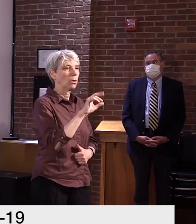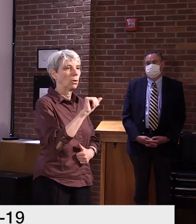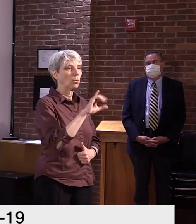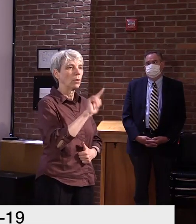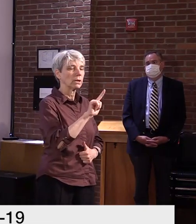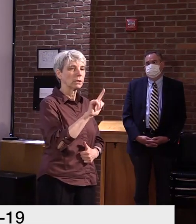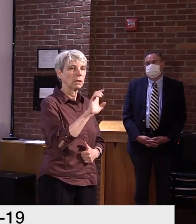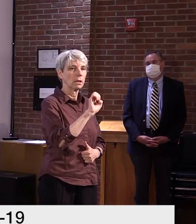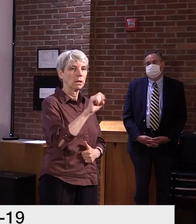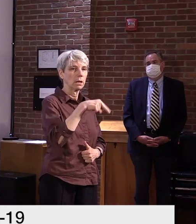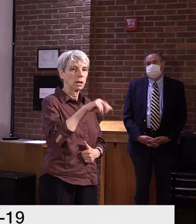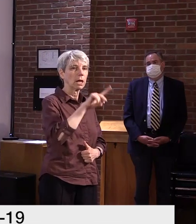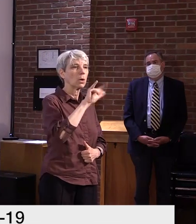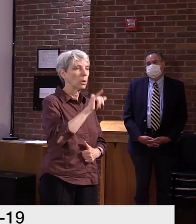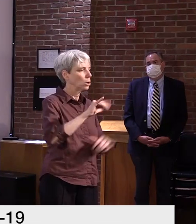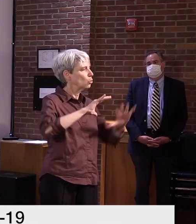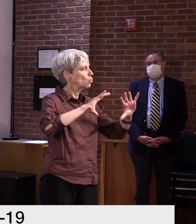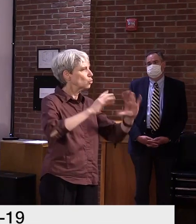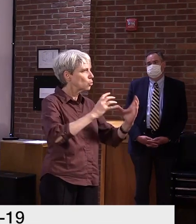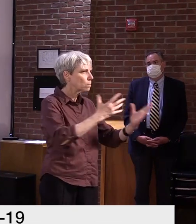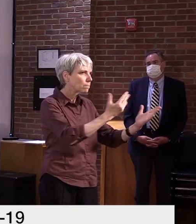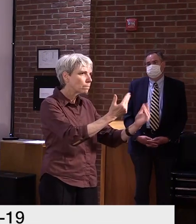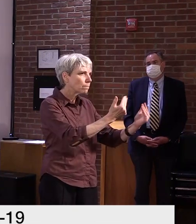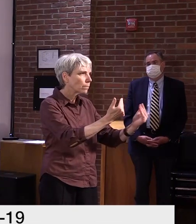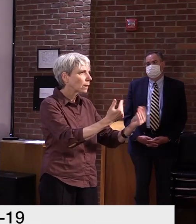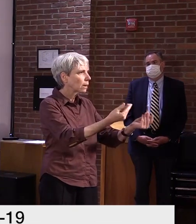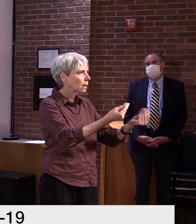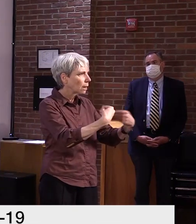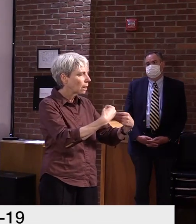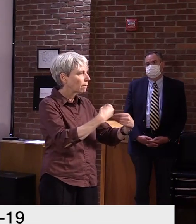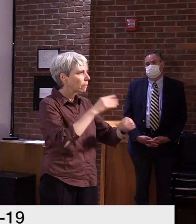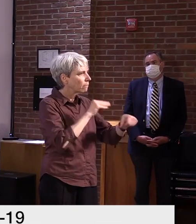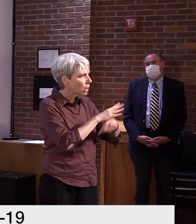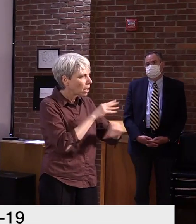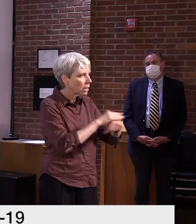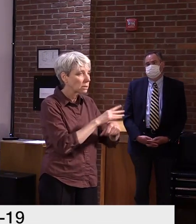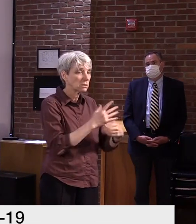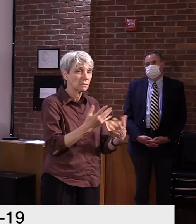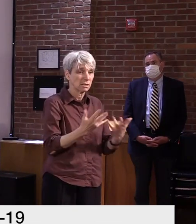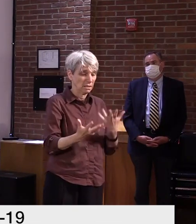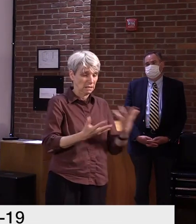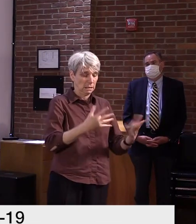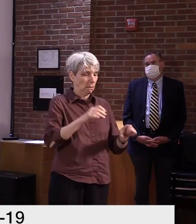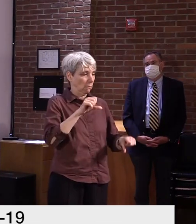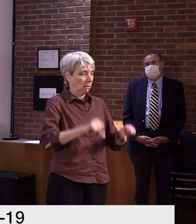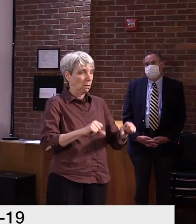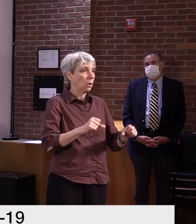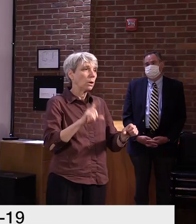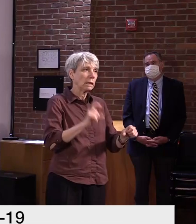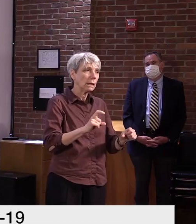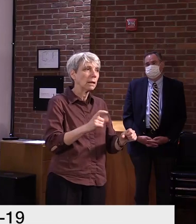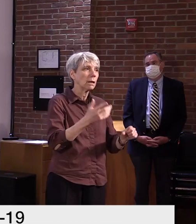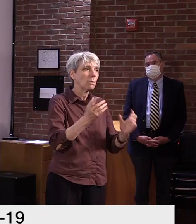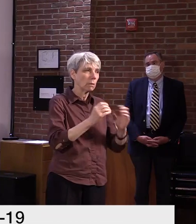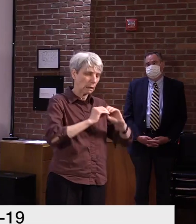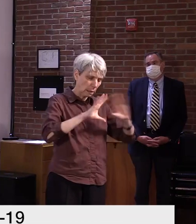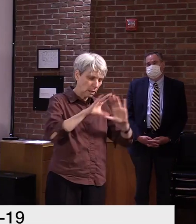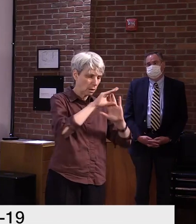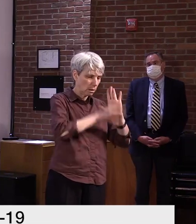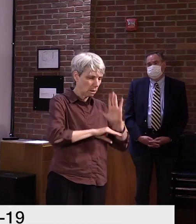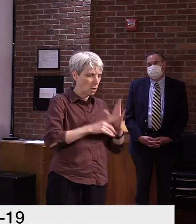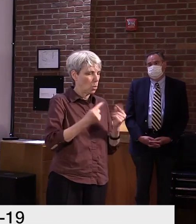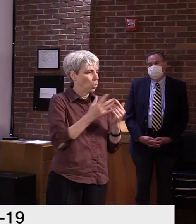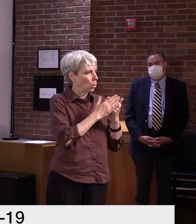force with this, uh, as well to get their input, uh, because we have to come to some conclusion about where we go from here. Um, obviously